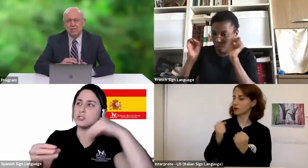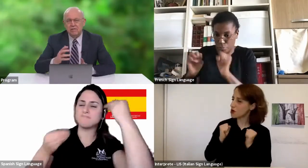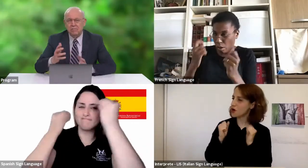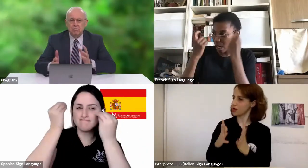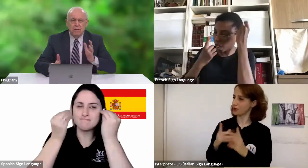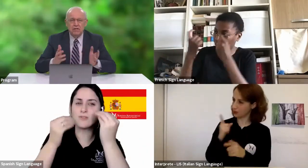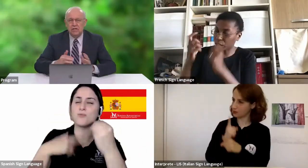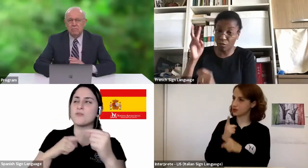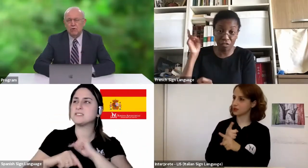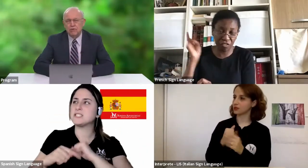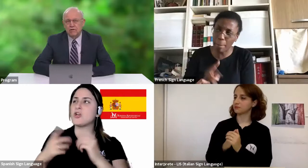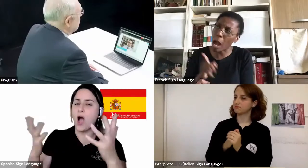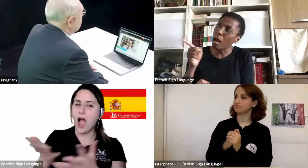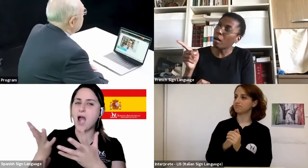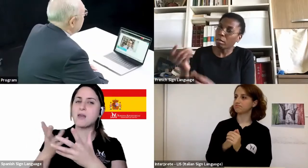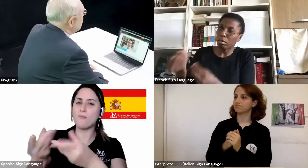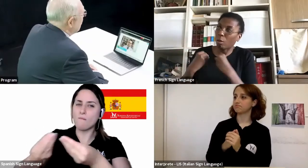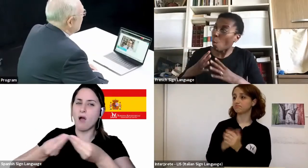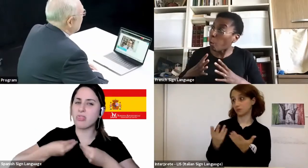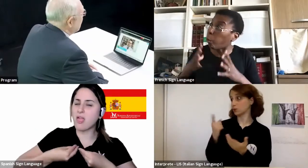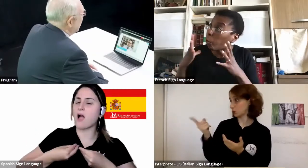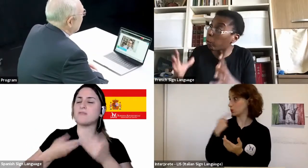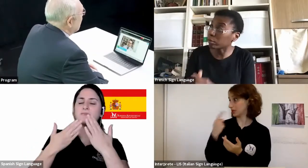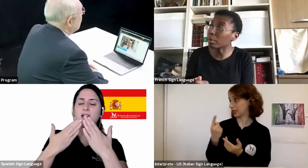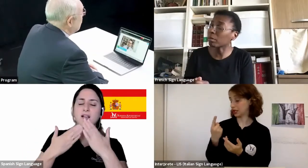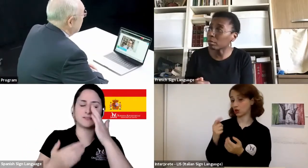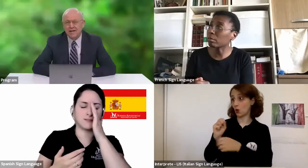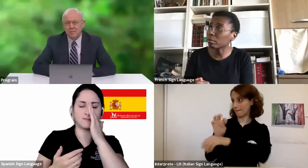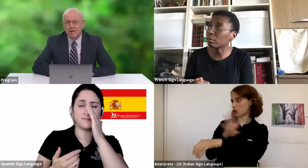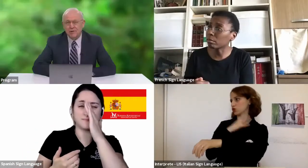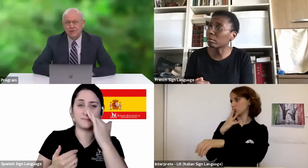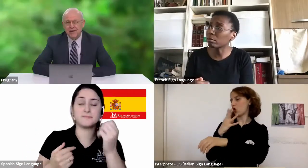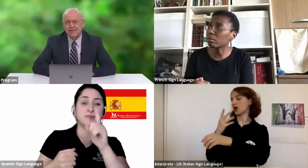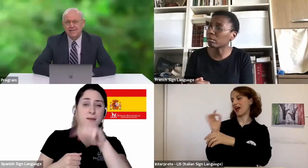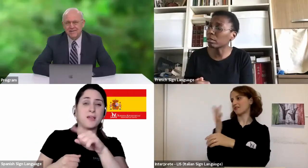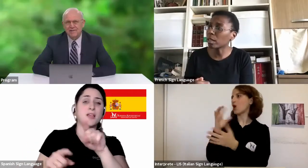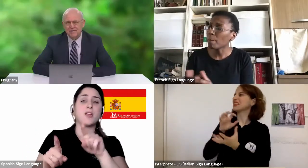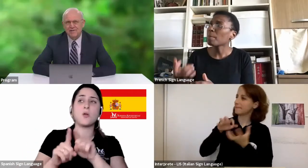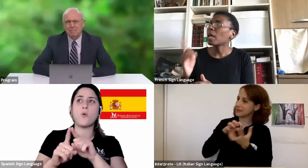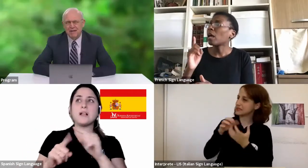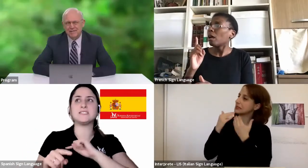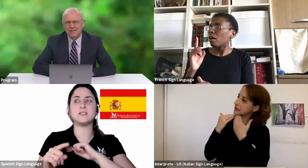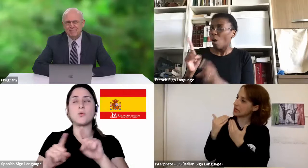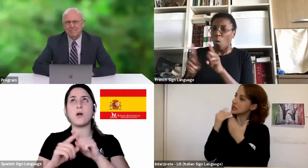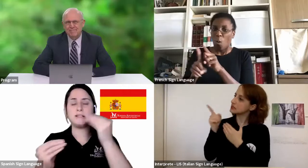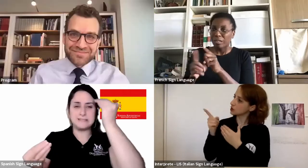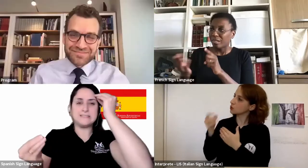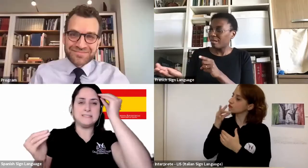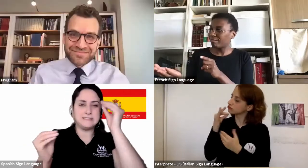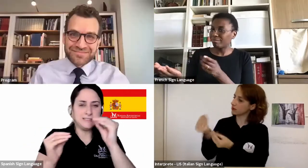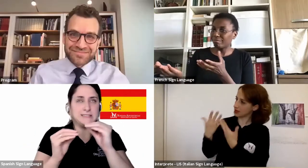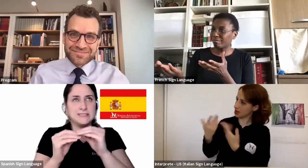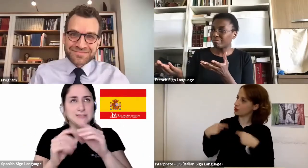mixed emotions. So thank you so much for sharing. Really, really appreciate it. God bless. Thank you.